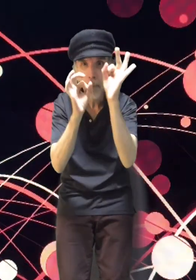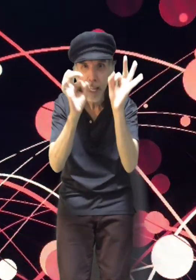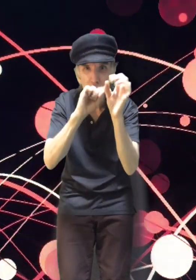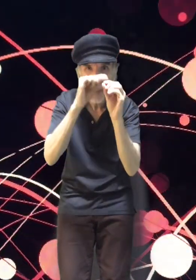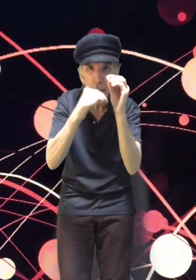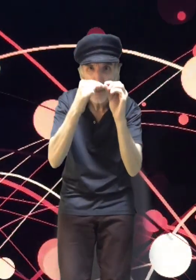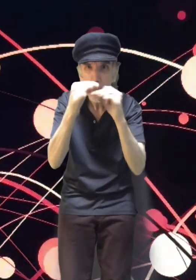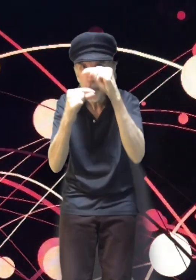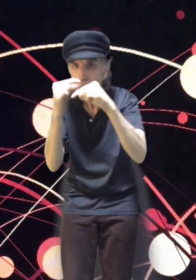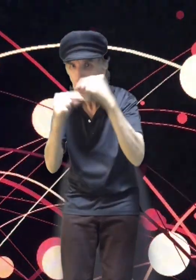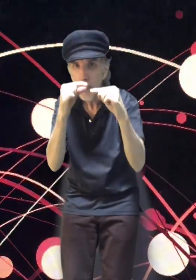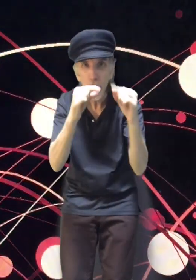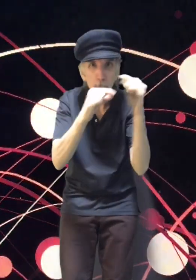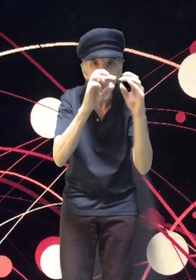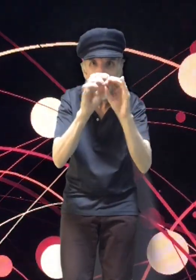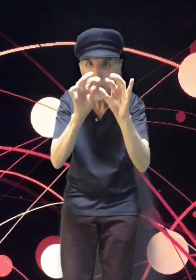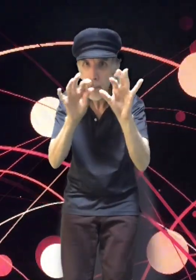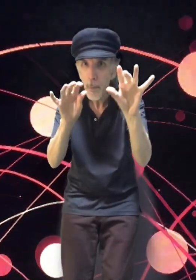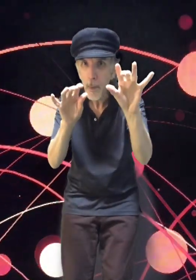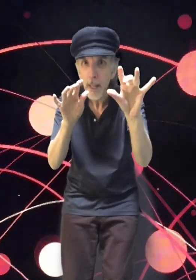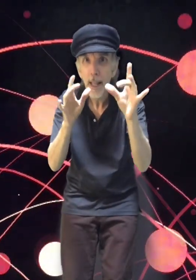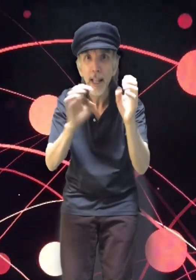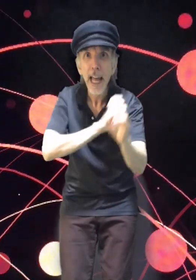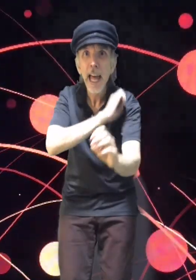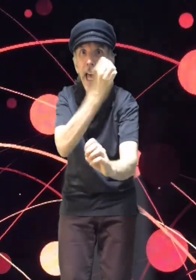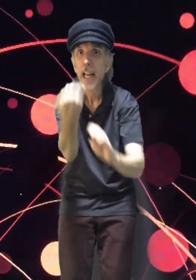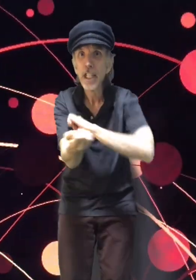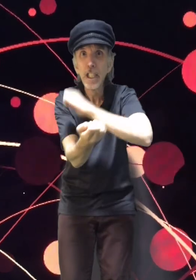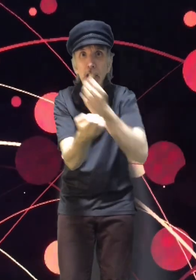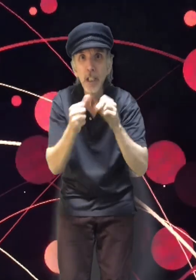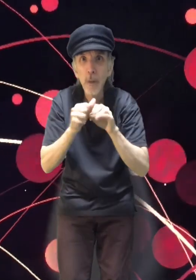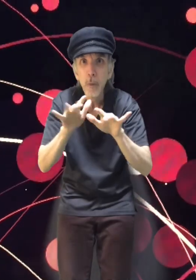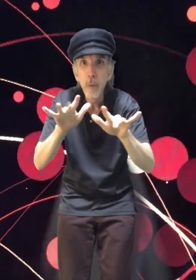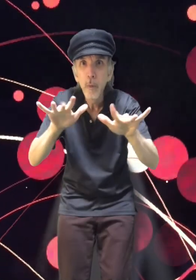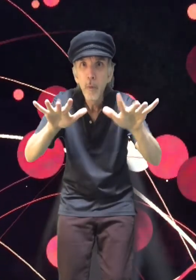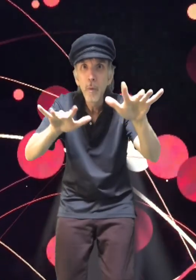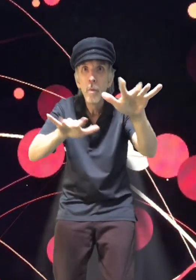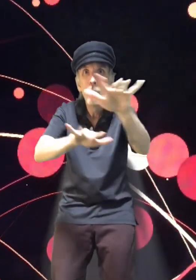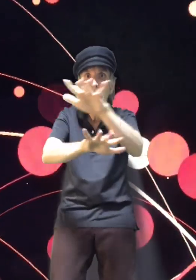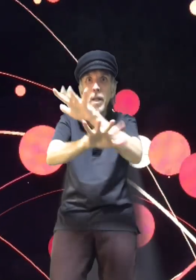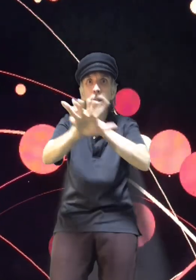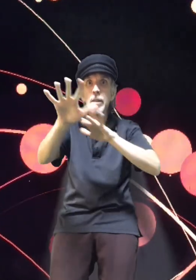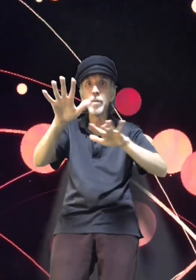matters, and energy danced through space.